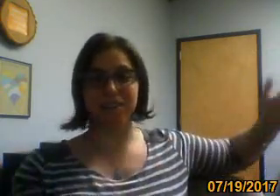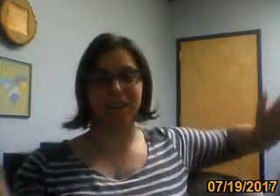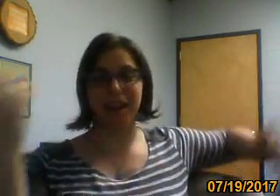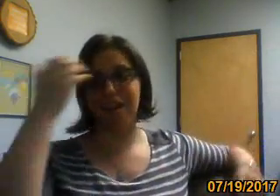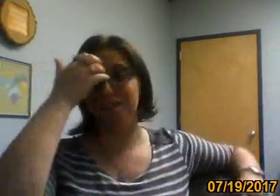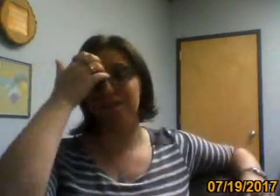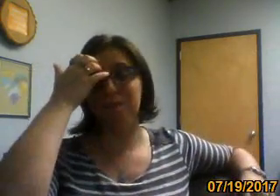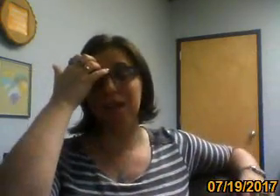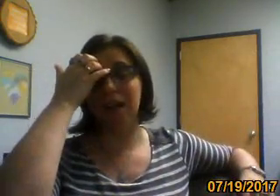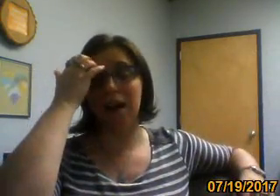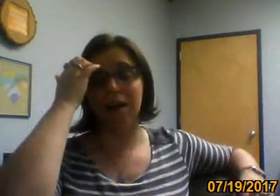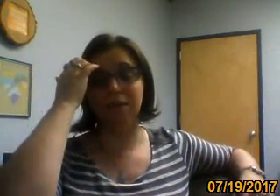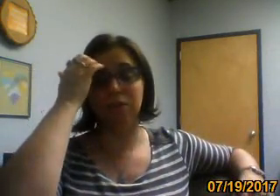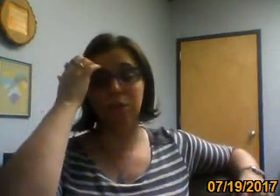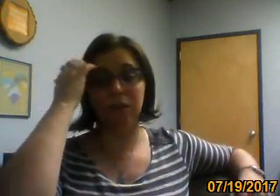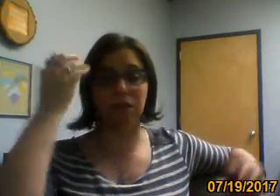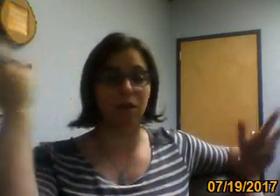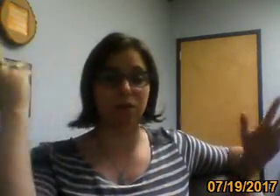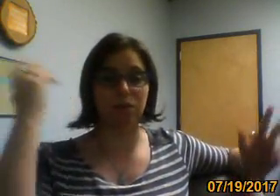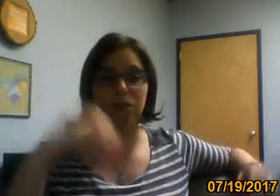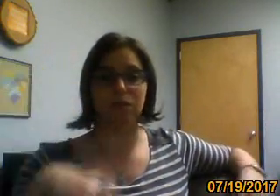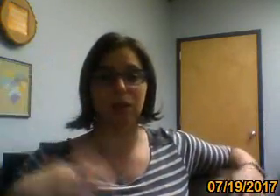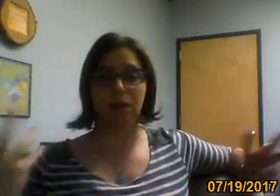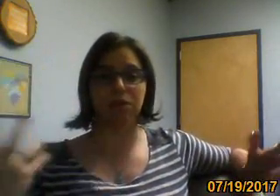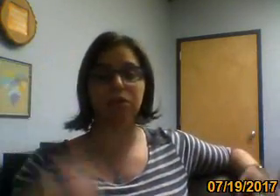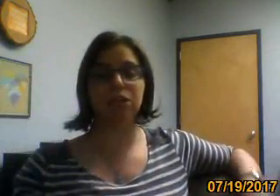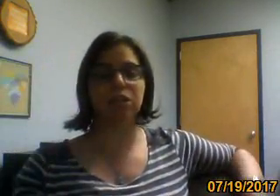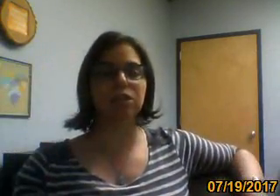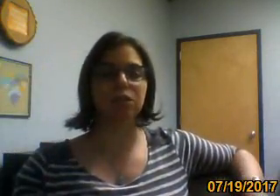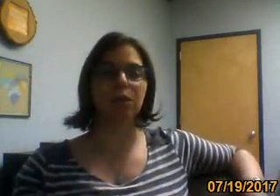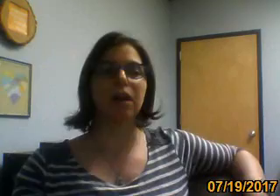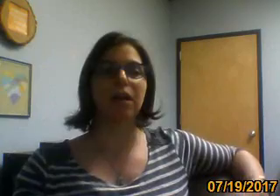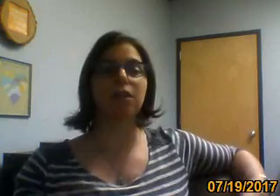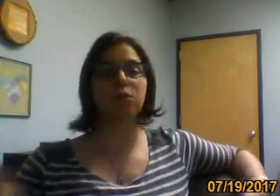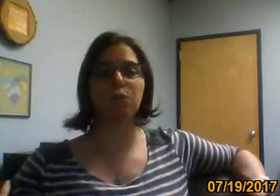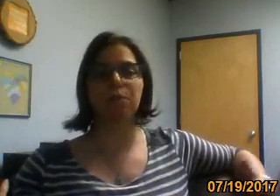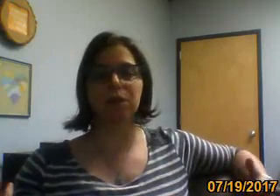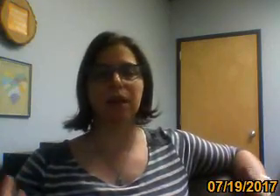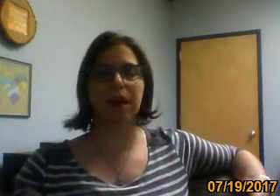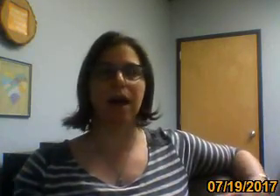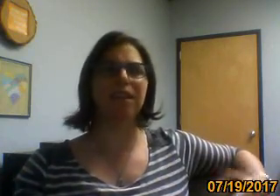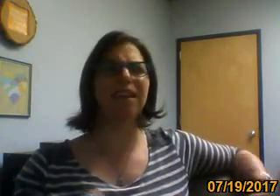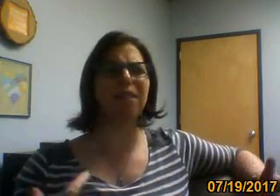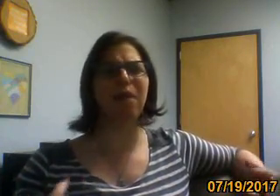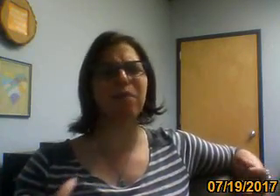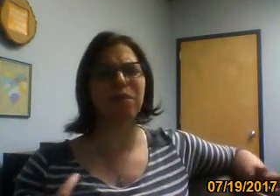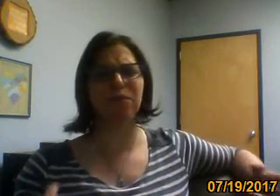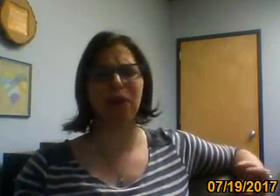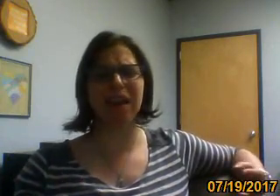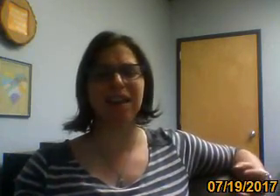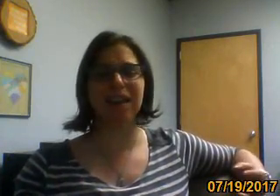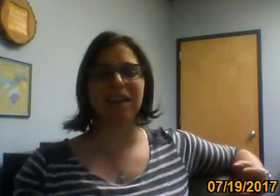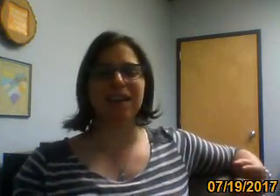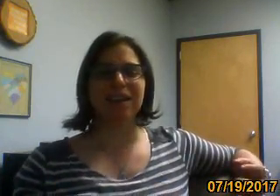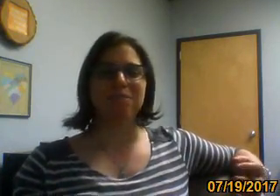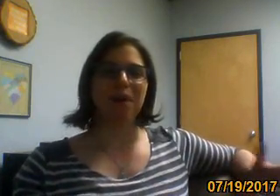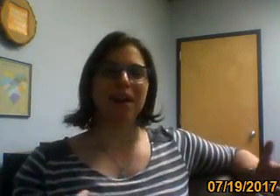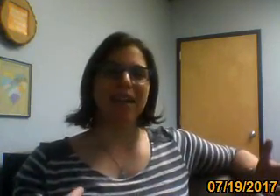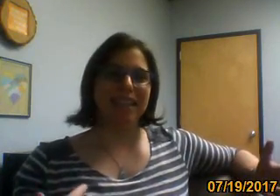have been, uh, doing all sorts of like alterations to it. And there was one book that I had that I probably would have read, but,